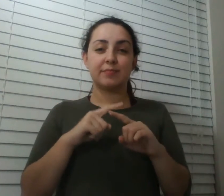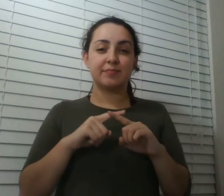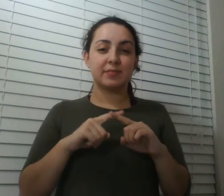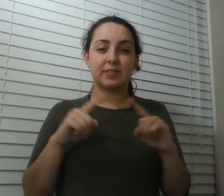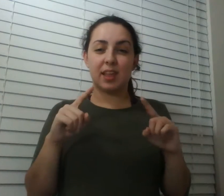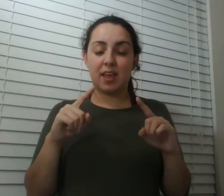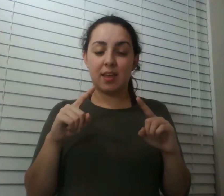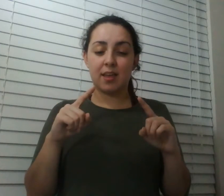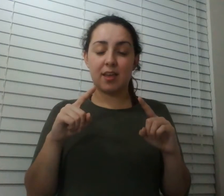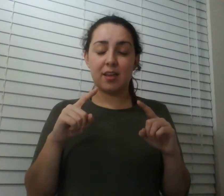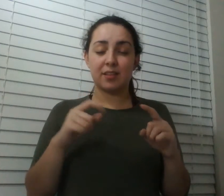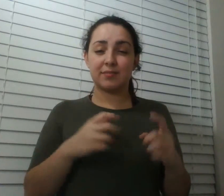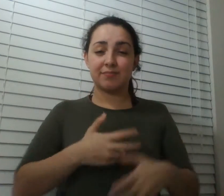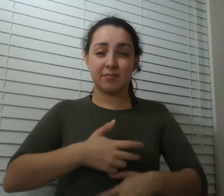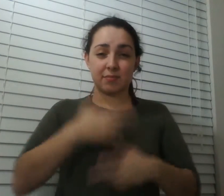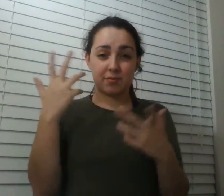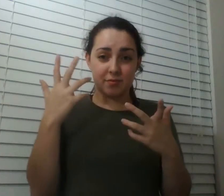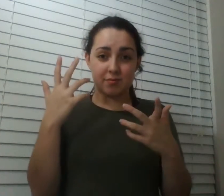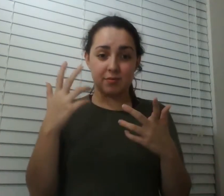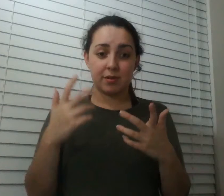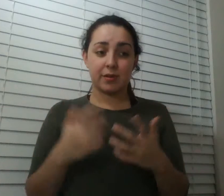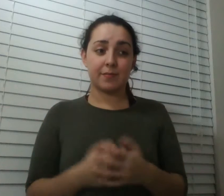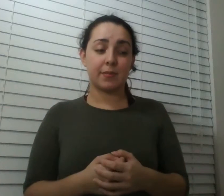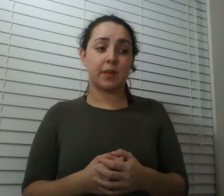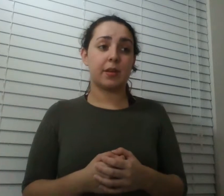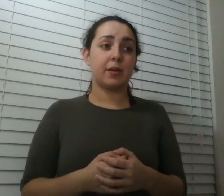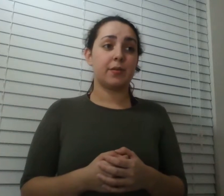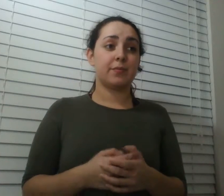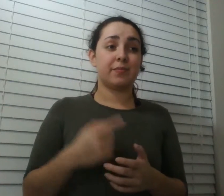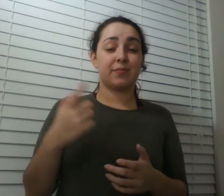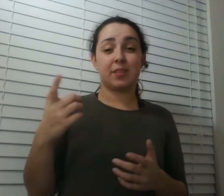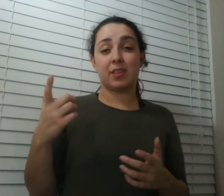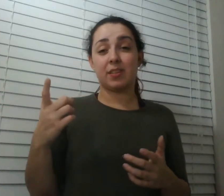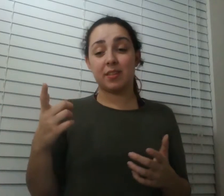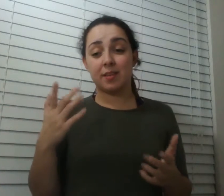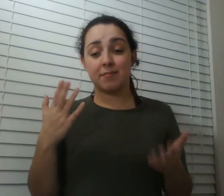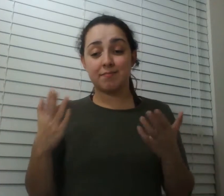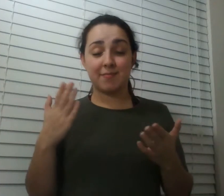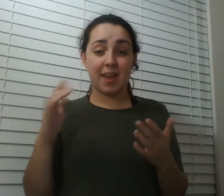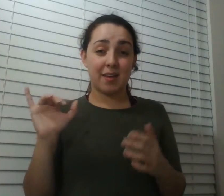perhaps these little guys were more like me than than many other insects that i'd worked with